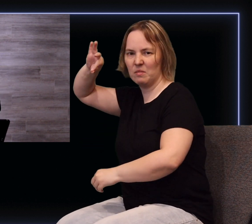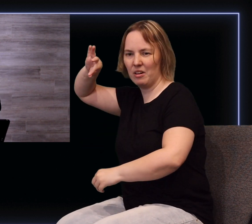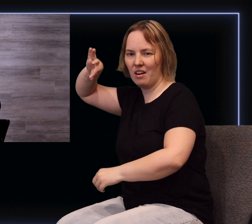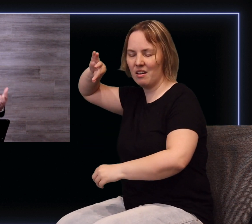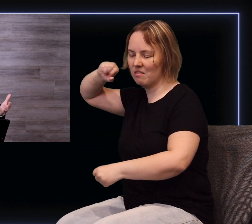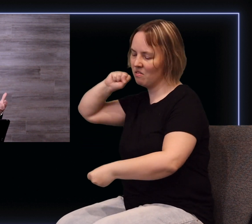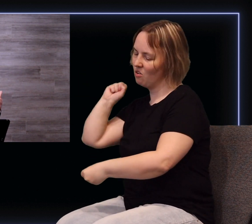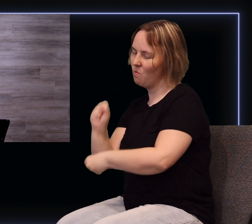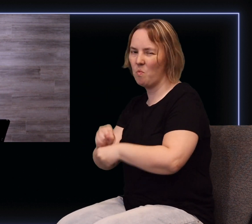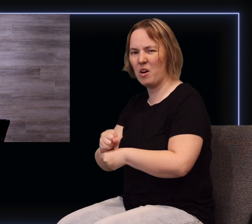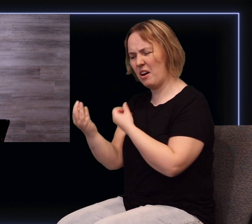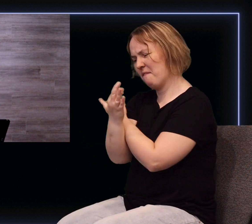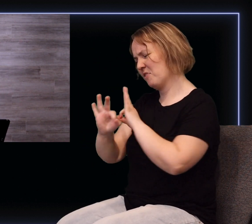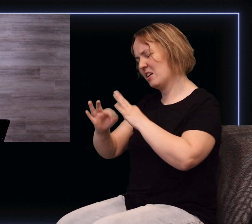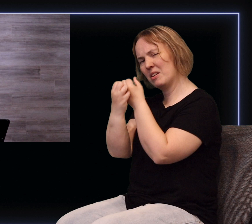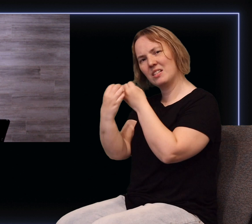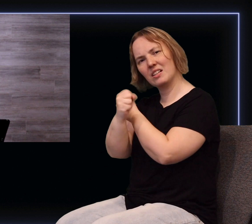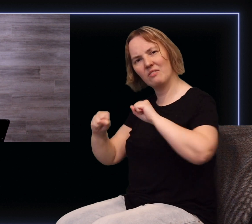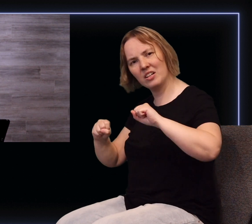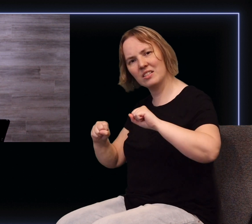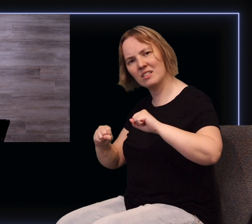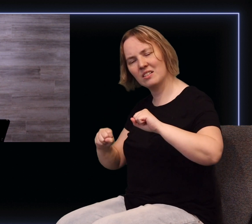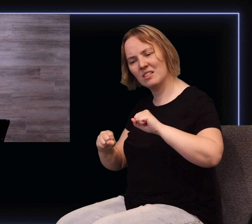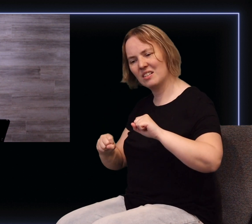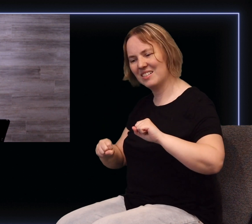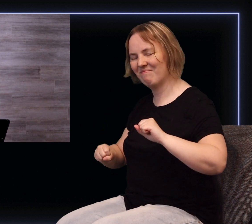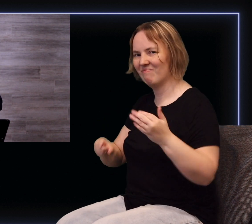a deliverance that deals with the issue and not just the symptoms?